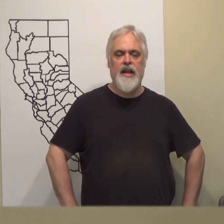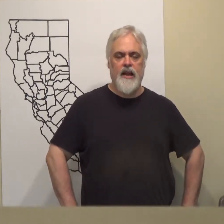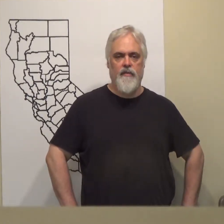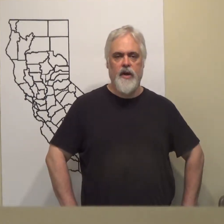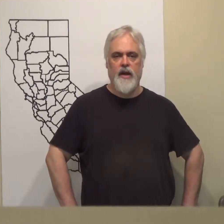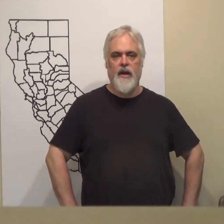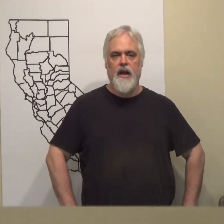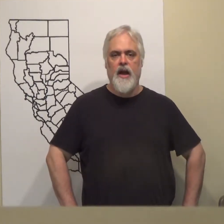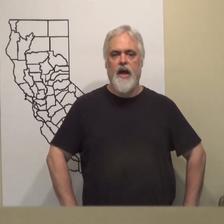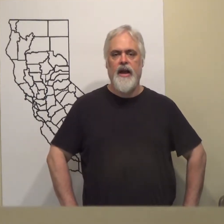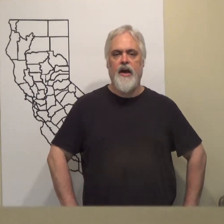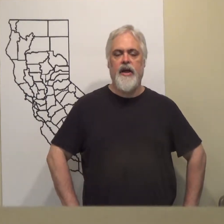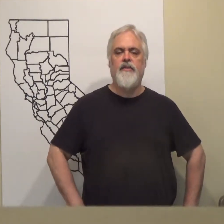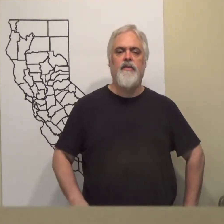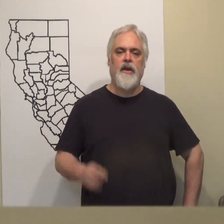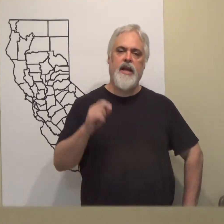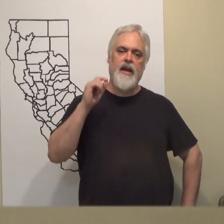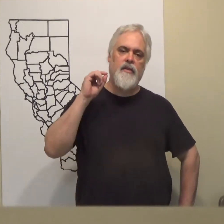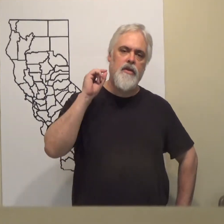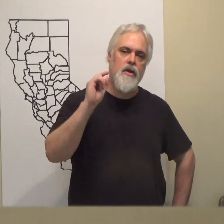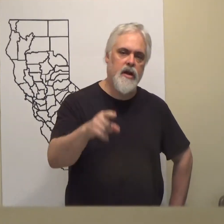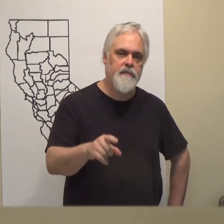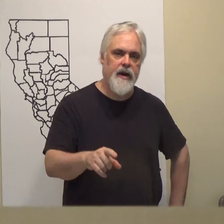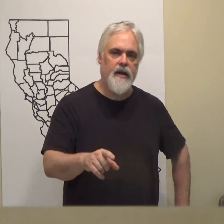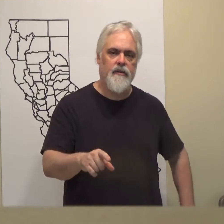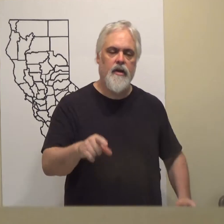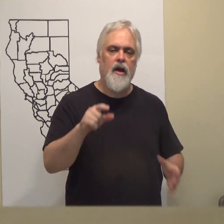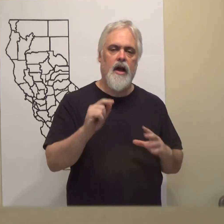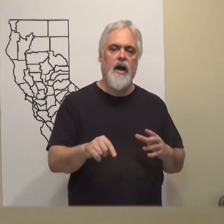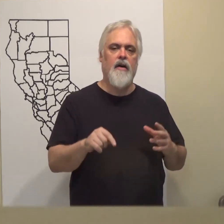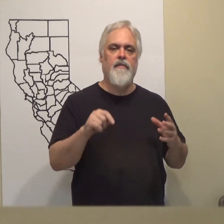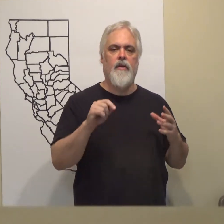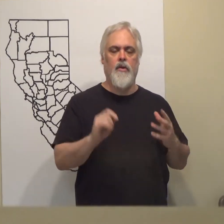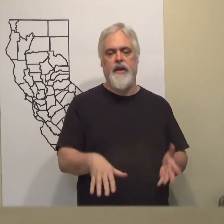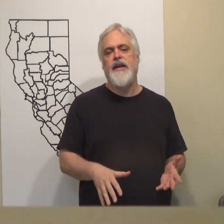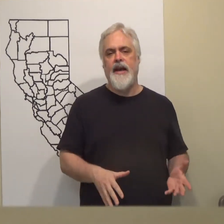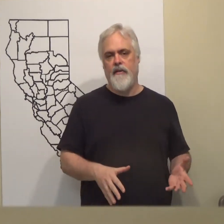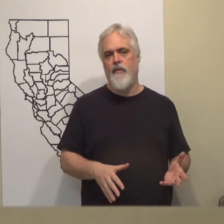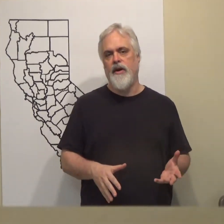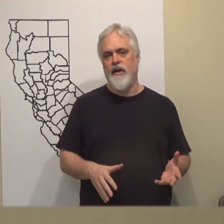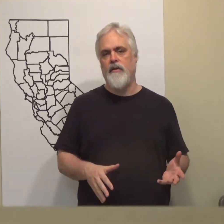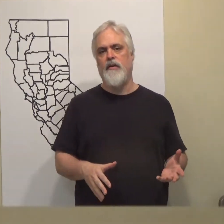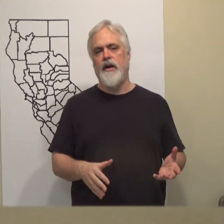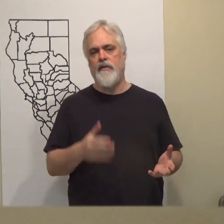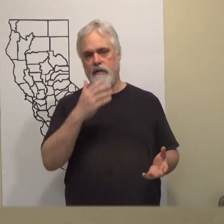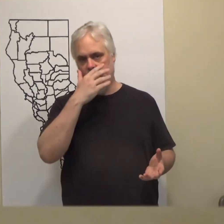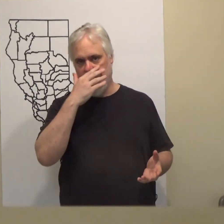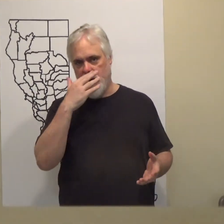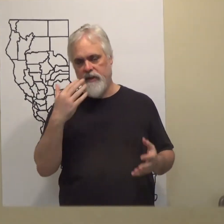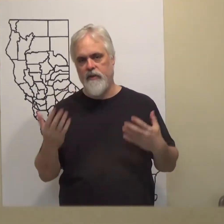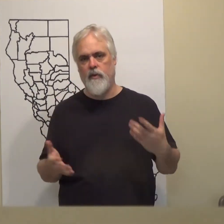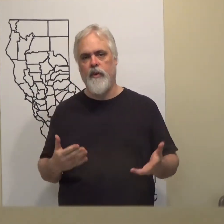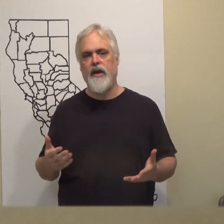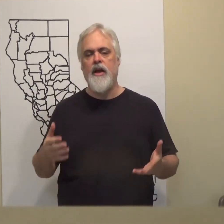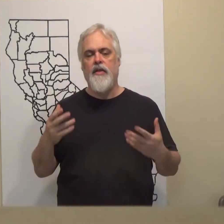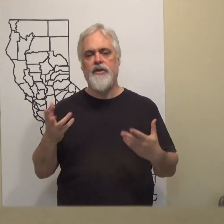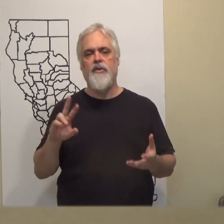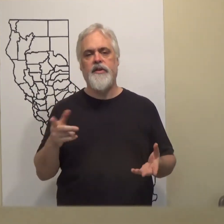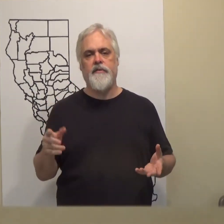California. Now, again, it's your experience of Only in California. So if you've been following this whole week, there's two ways of